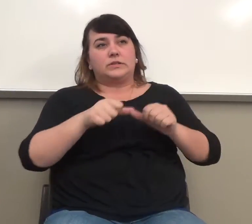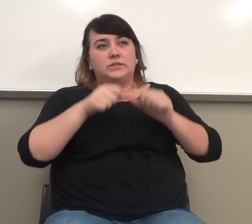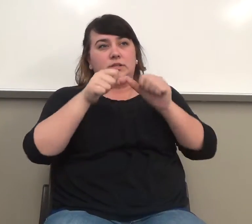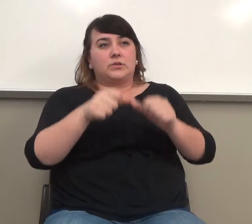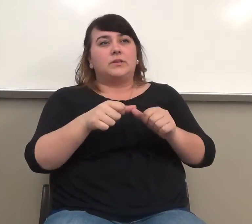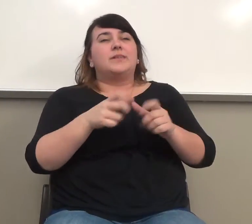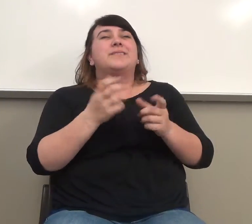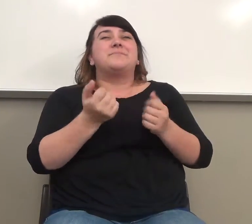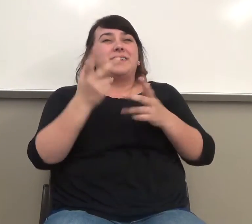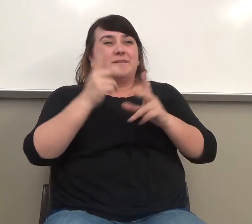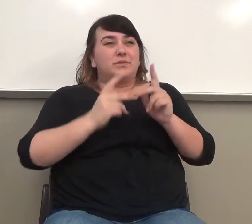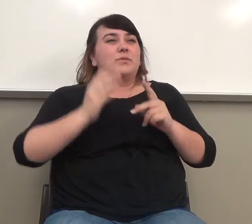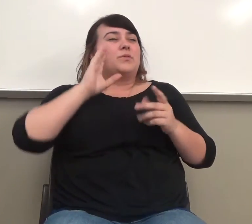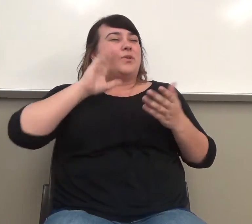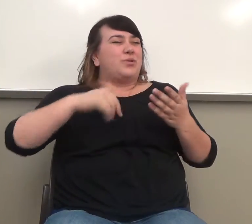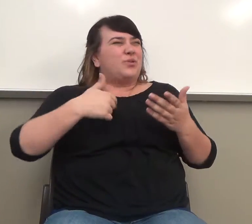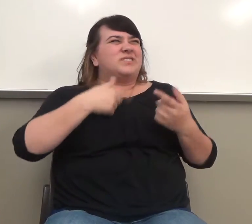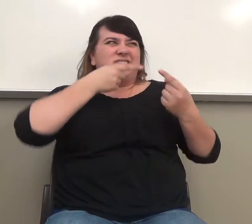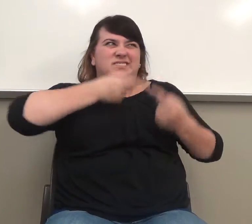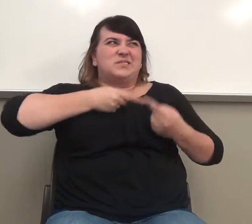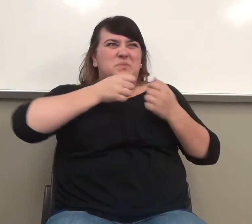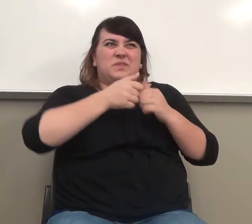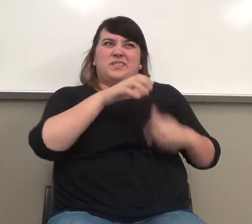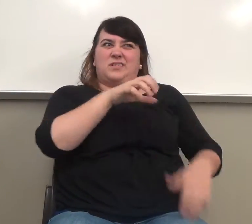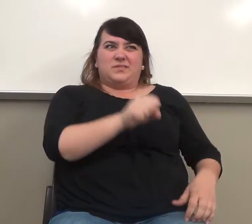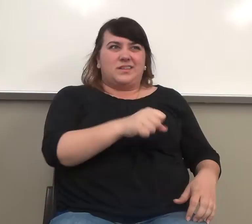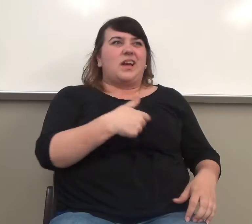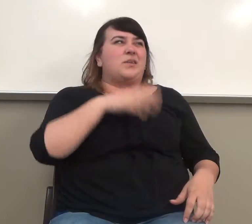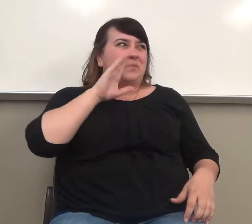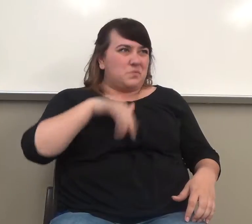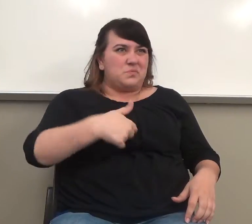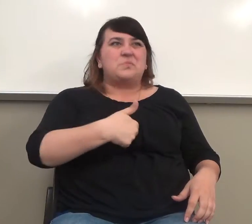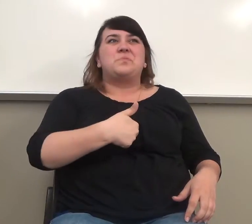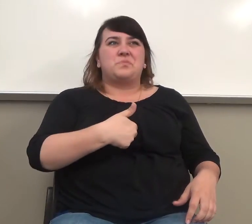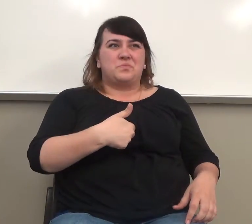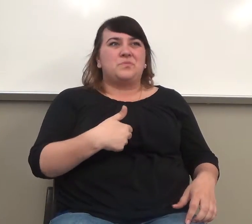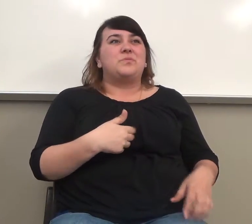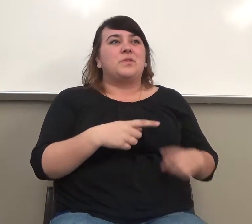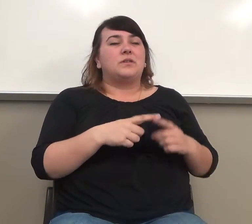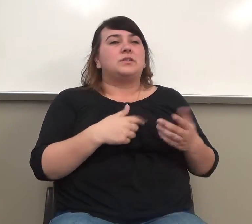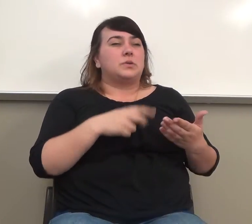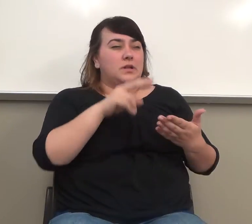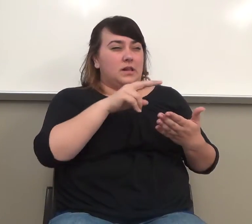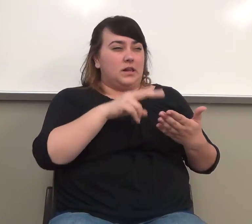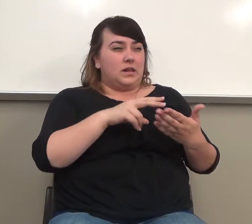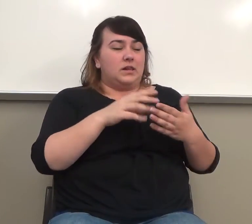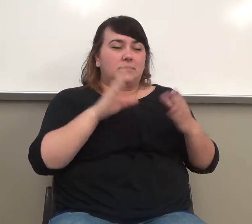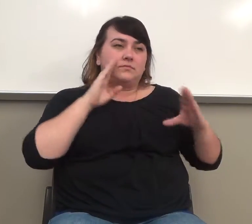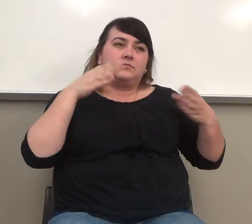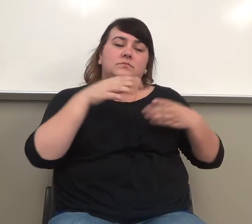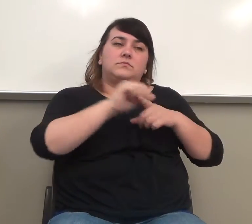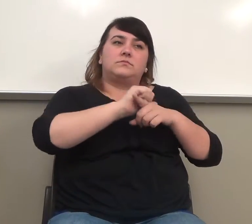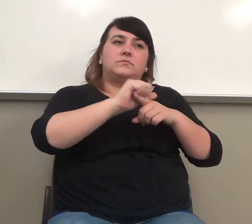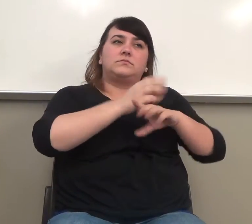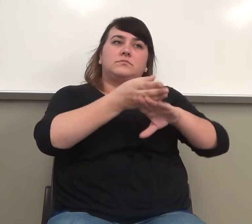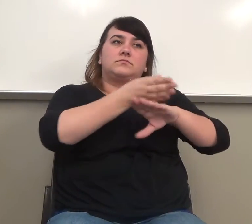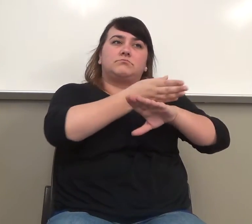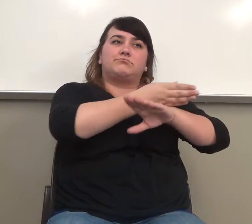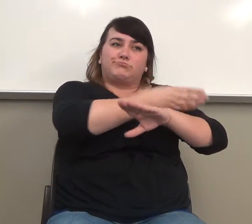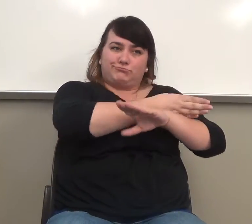people know they have trouble with things like common spices. Then you need to work on that. And, and I will help you and the English